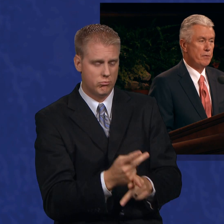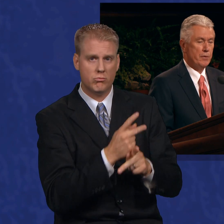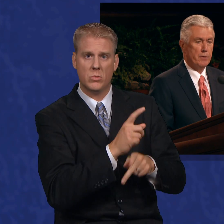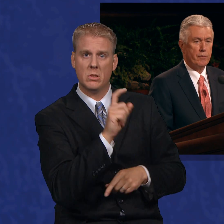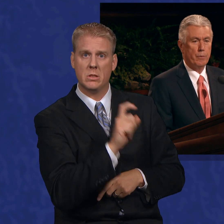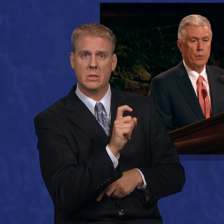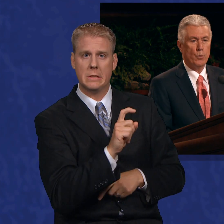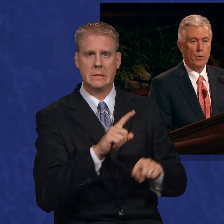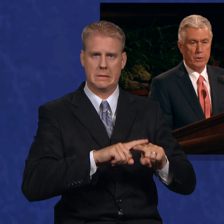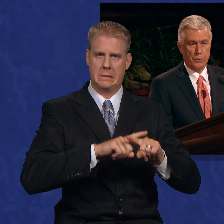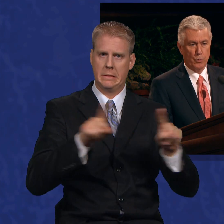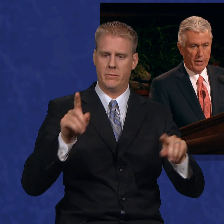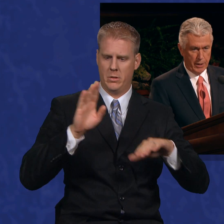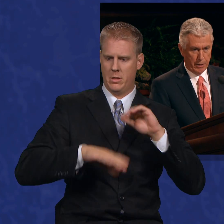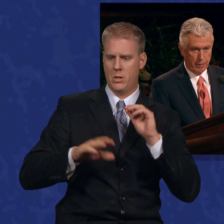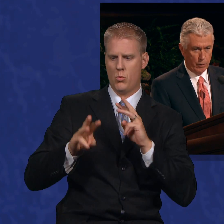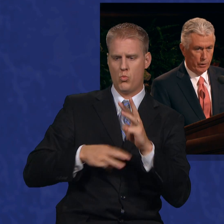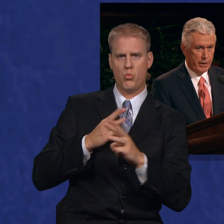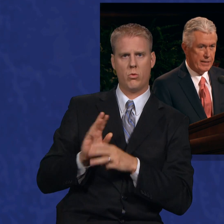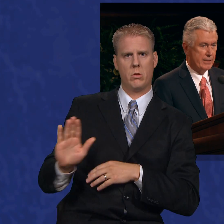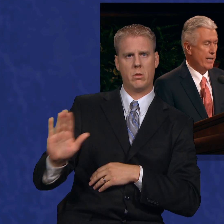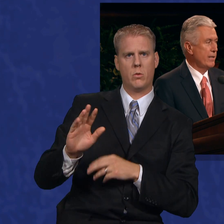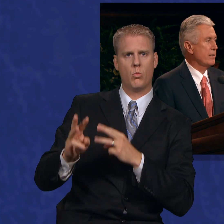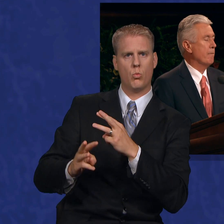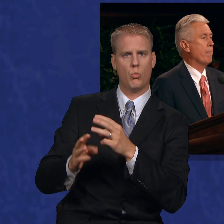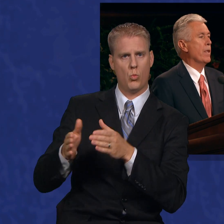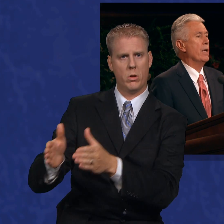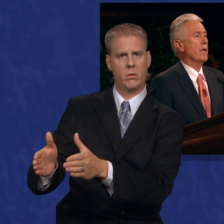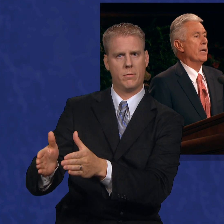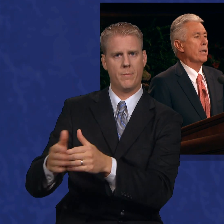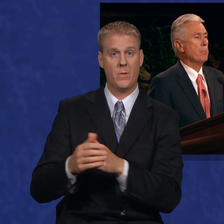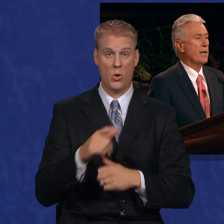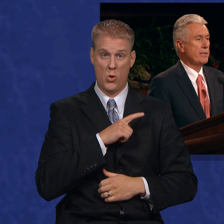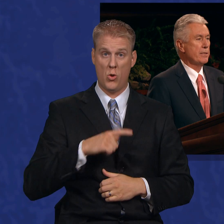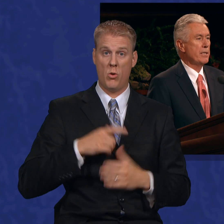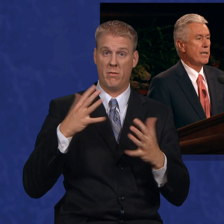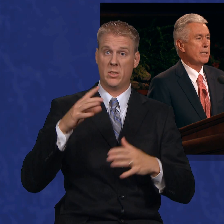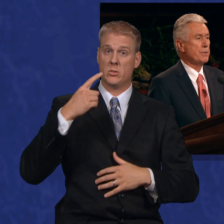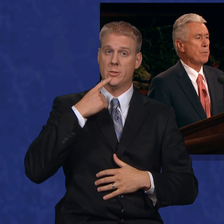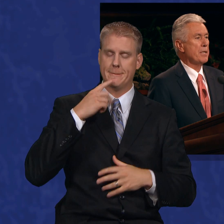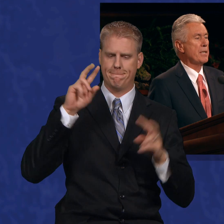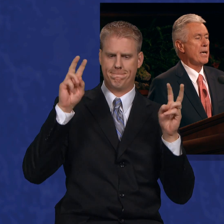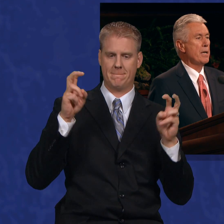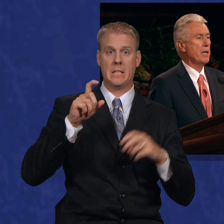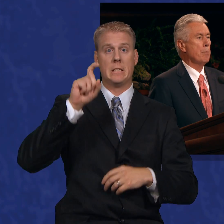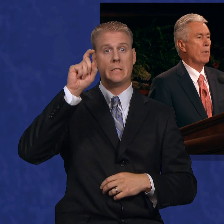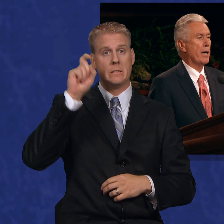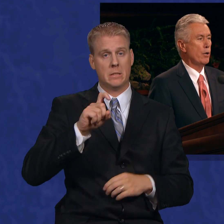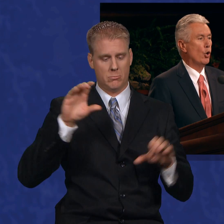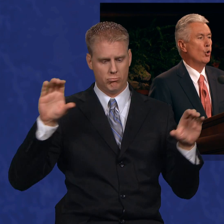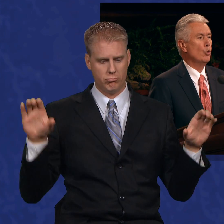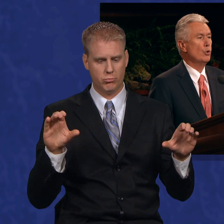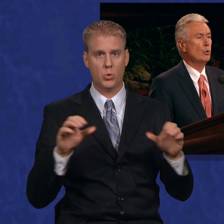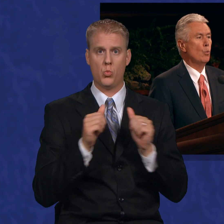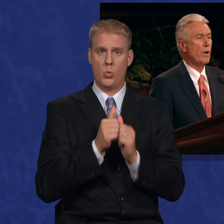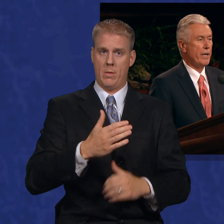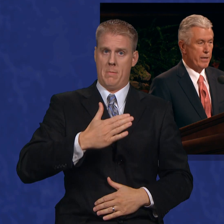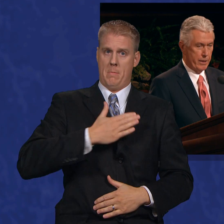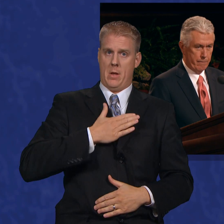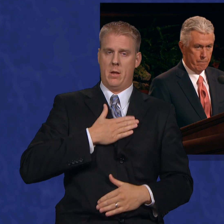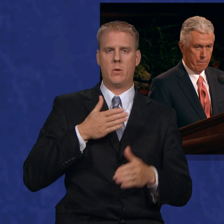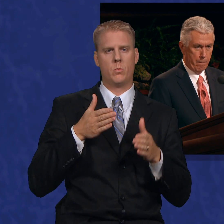is different from the world's way. The Lord has said, It must needs be done in mine own